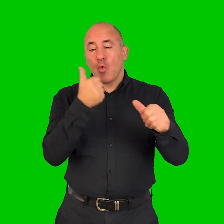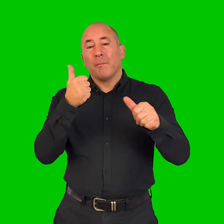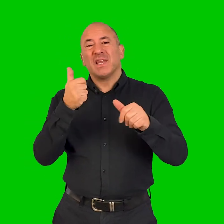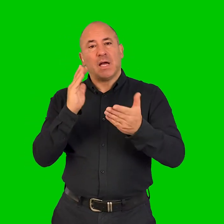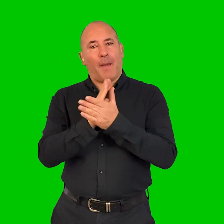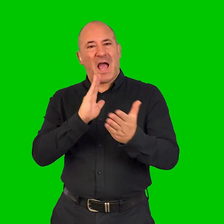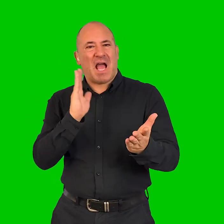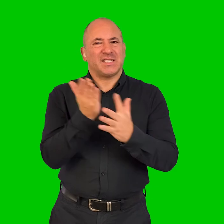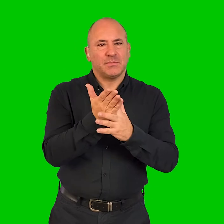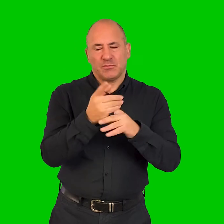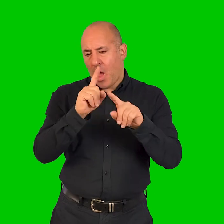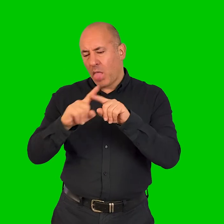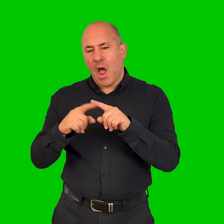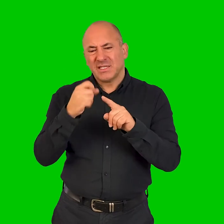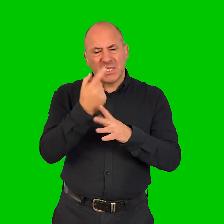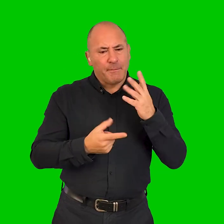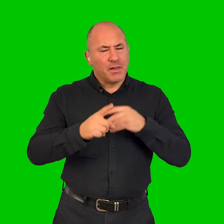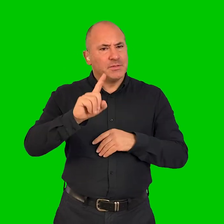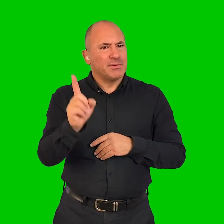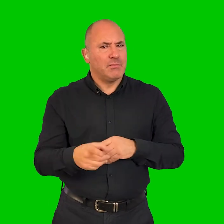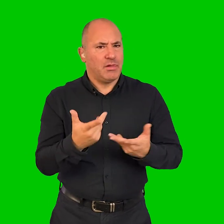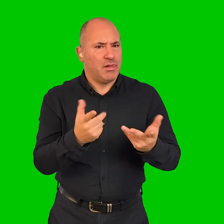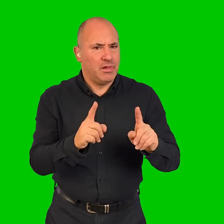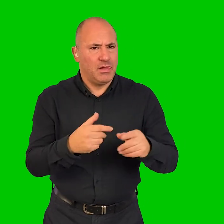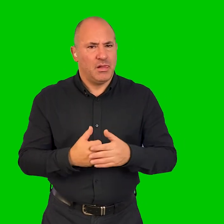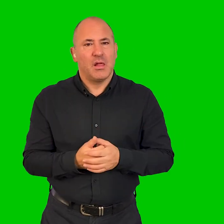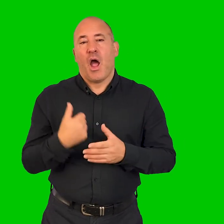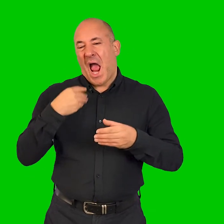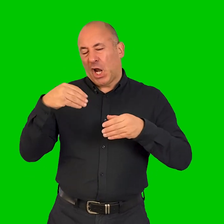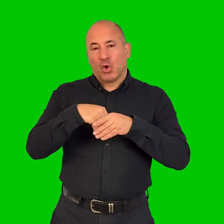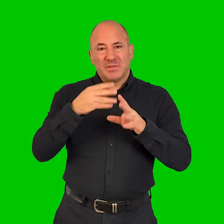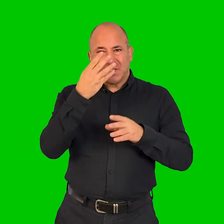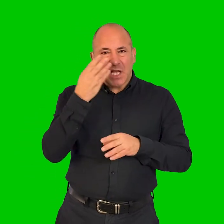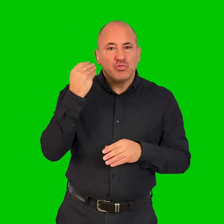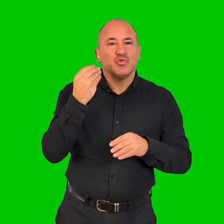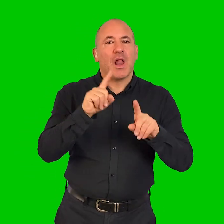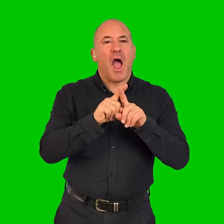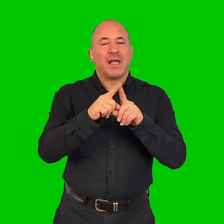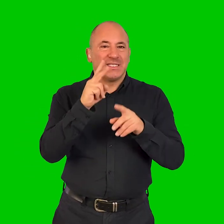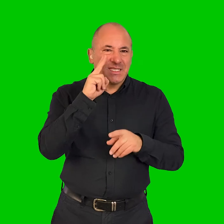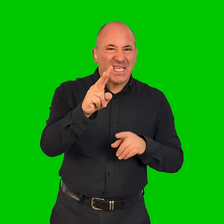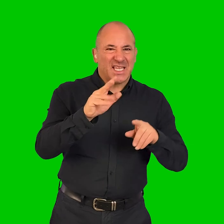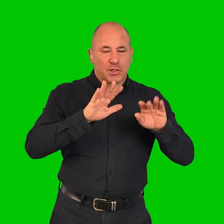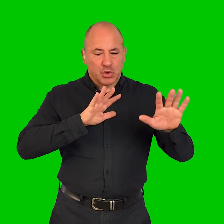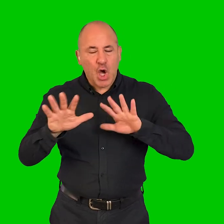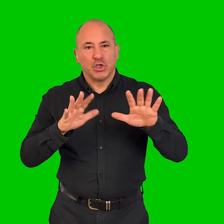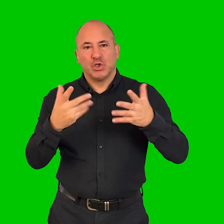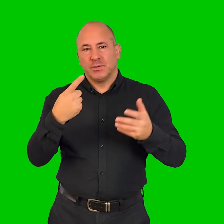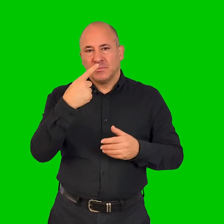do and the company does is accessible to other disabled people? I include sensory things like see,